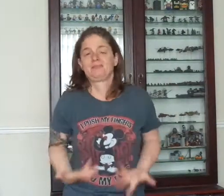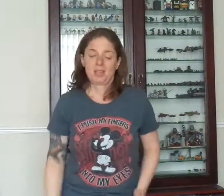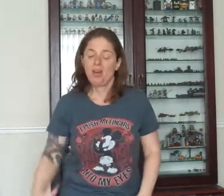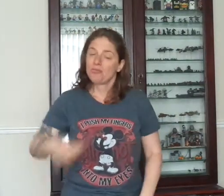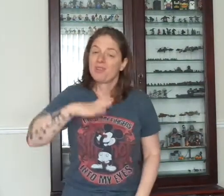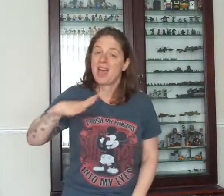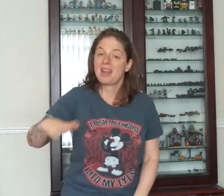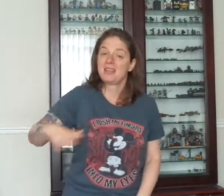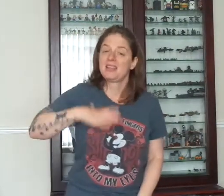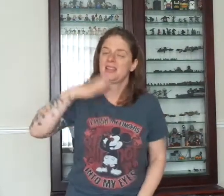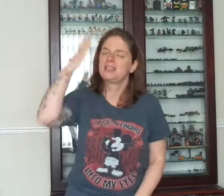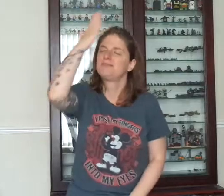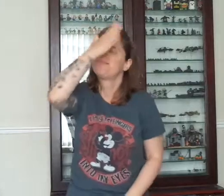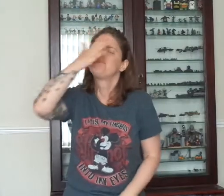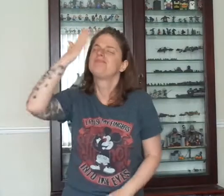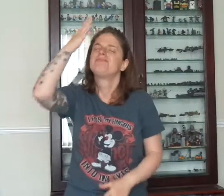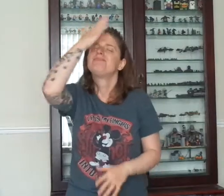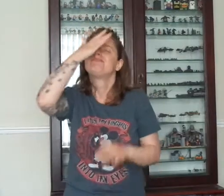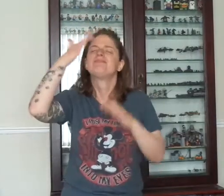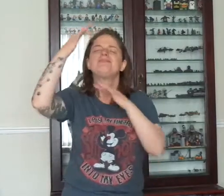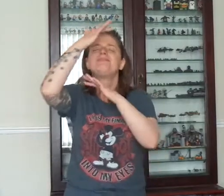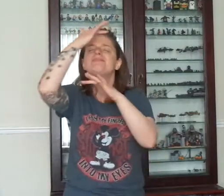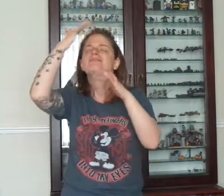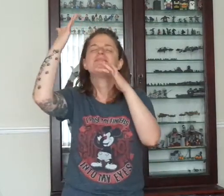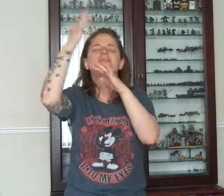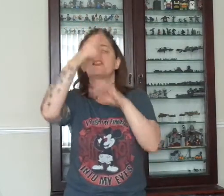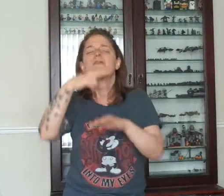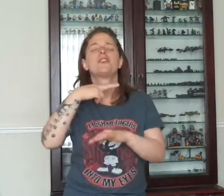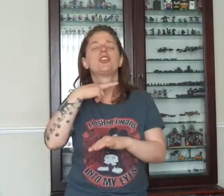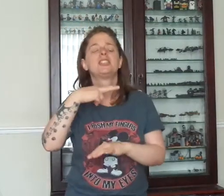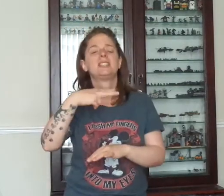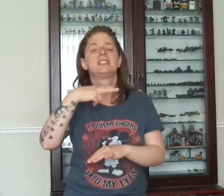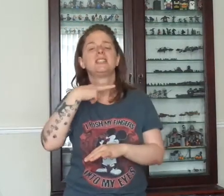already the voice inside my head.